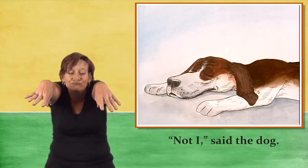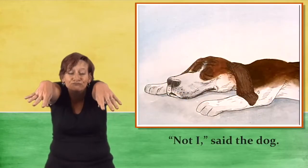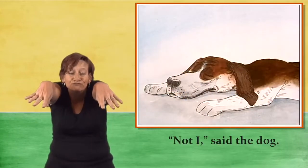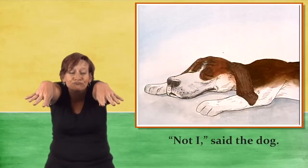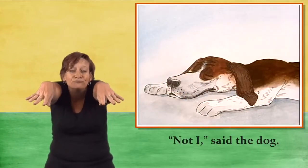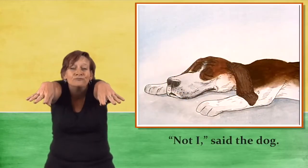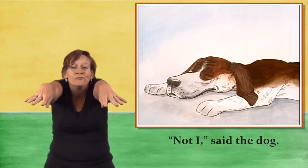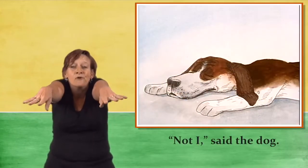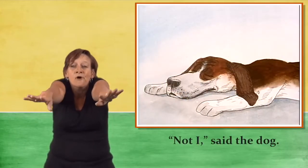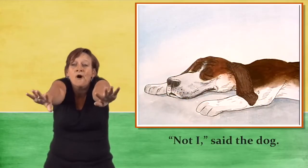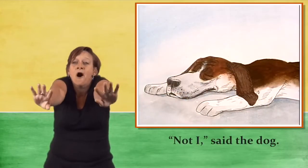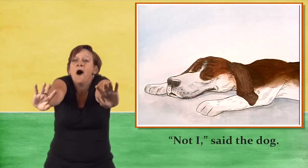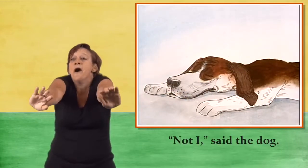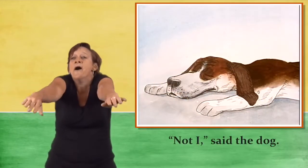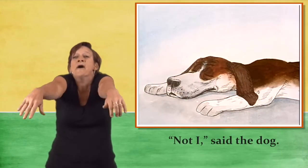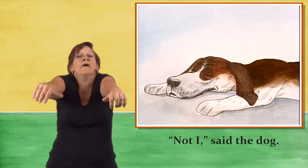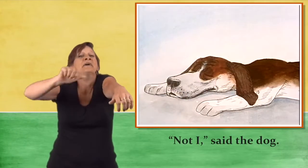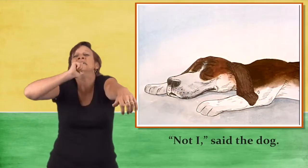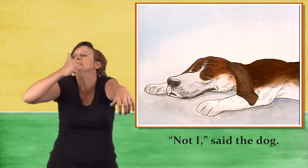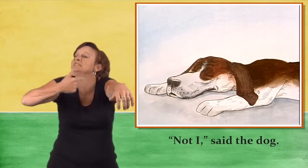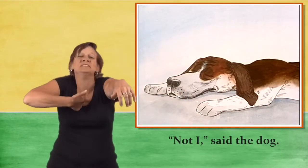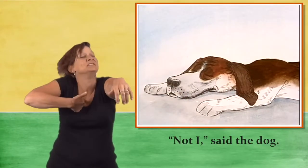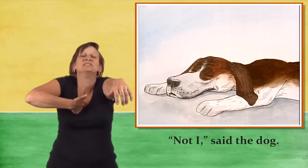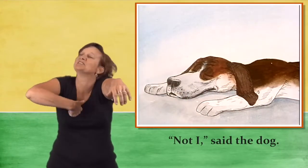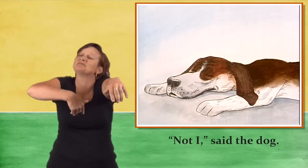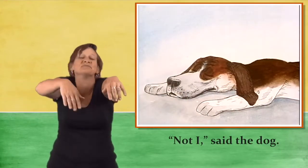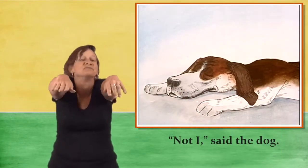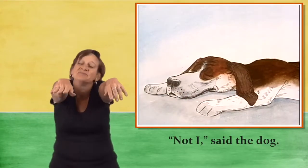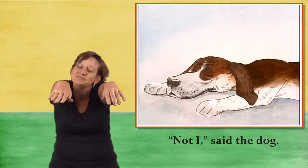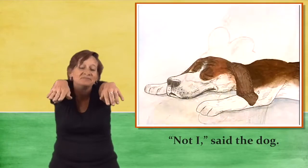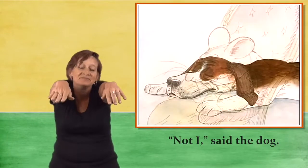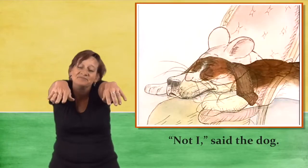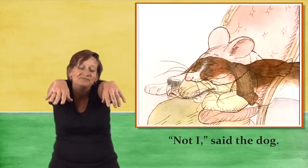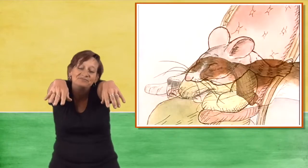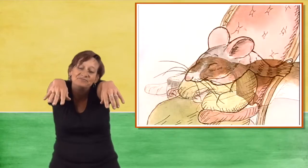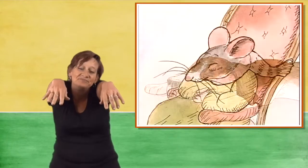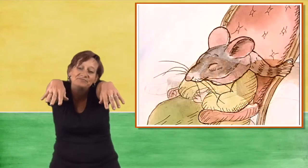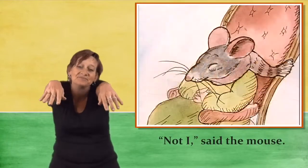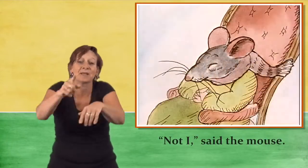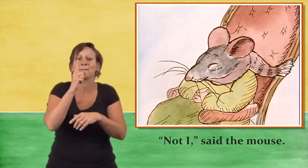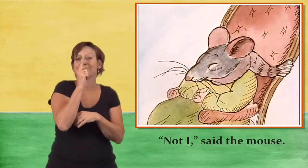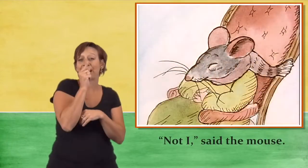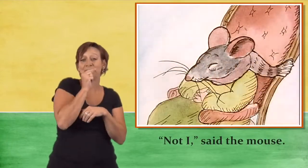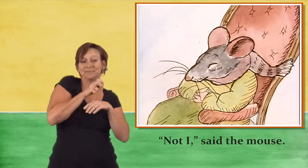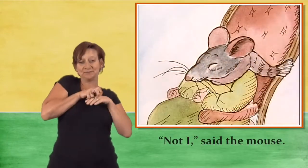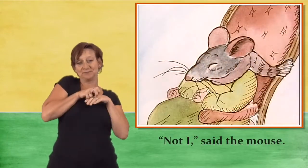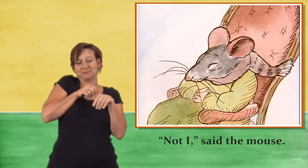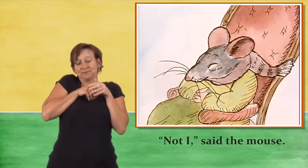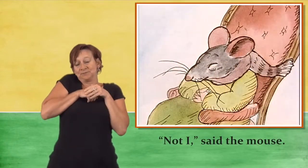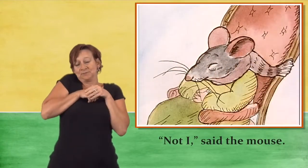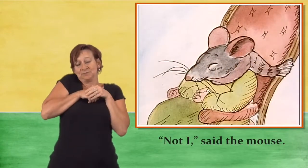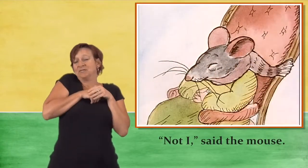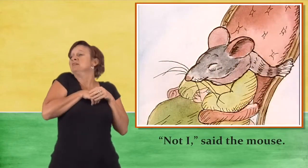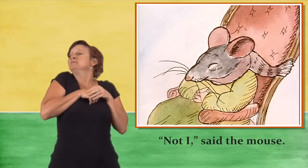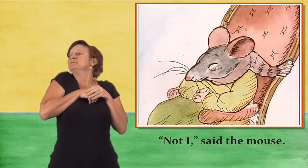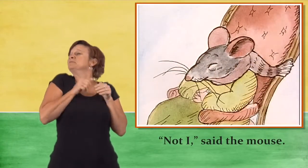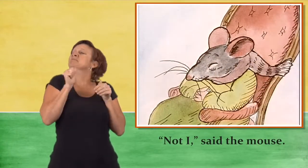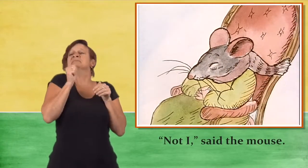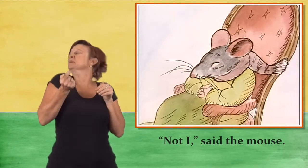Not I, said the dog. Not I, said the